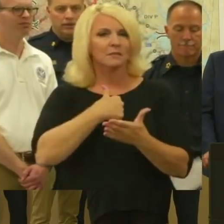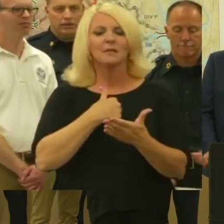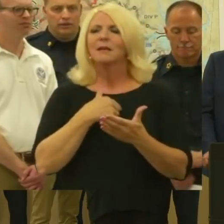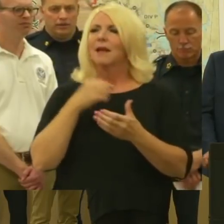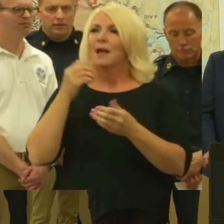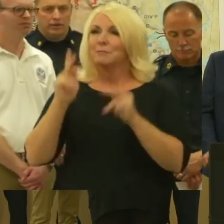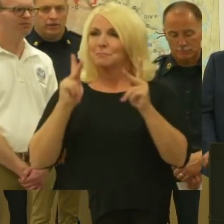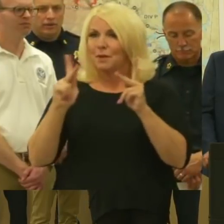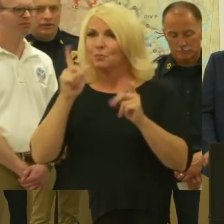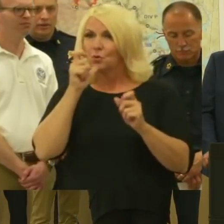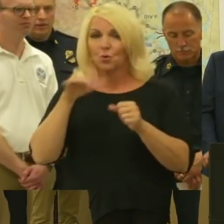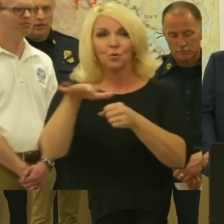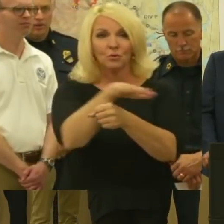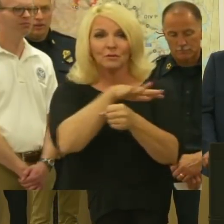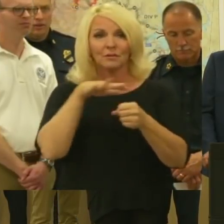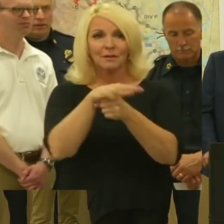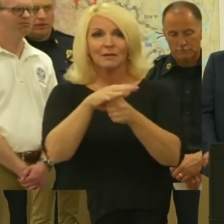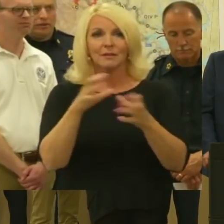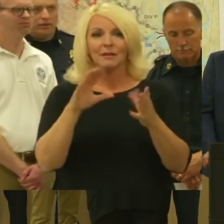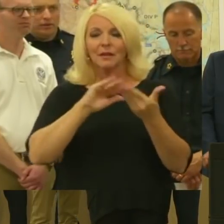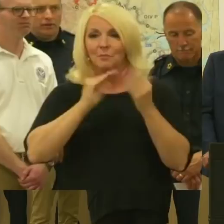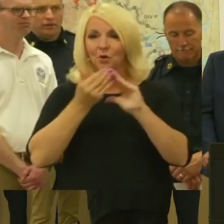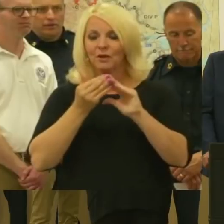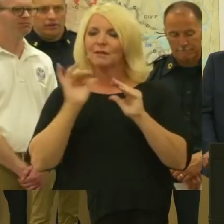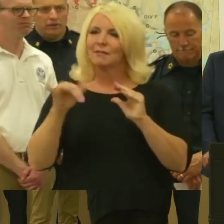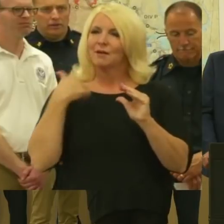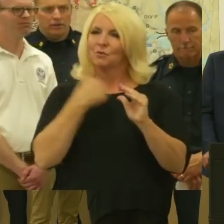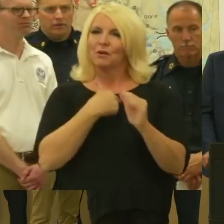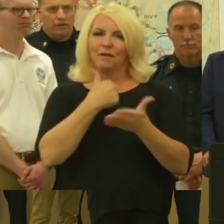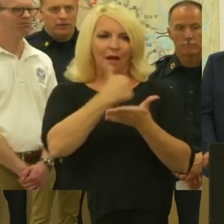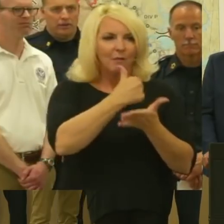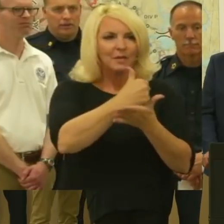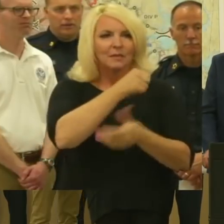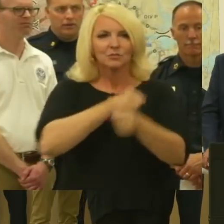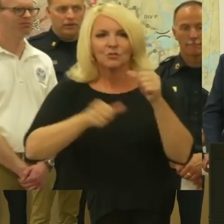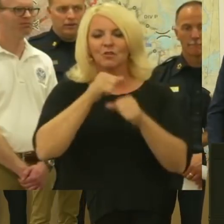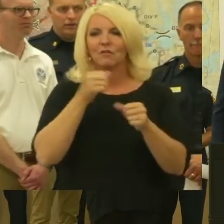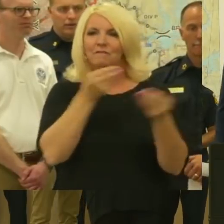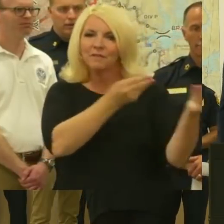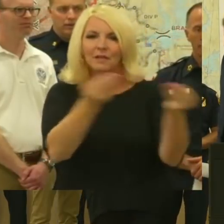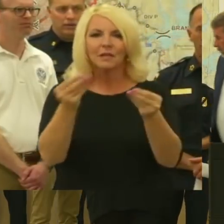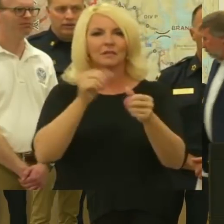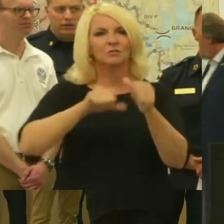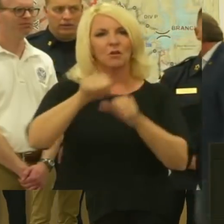It really shows what a tight-knit place we have and a special place here in Northern California. So thank you.